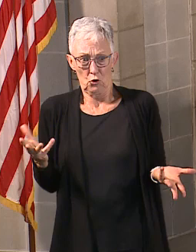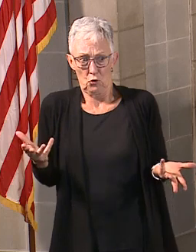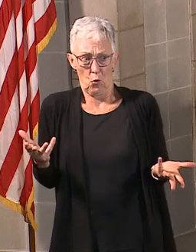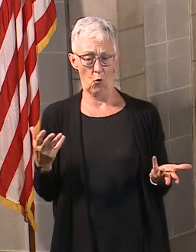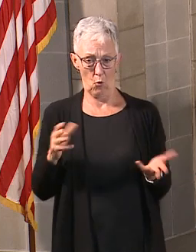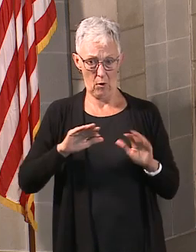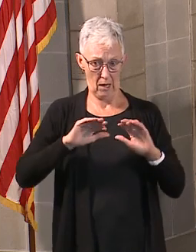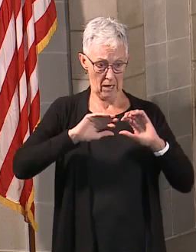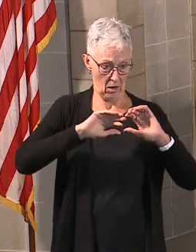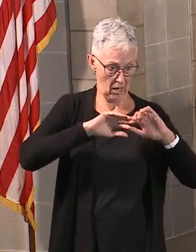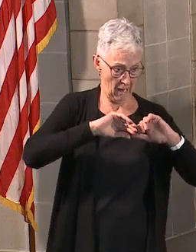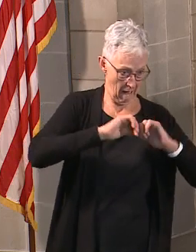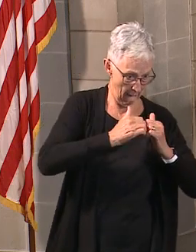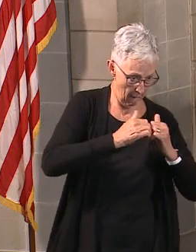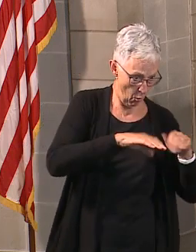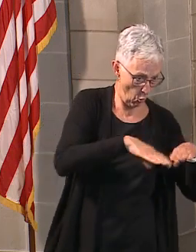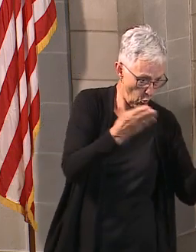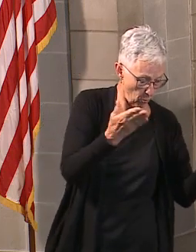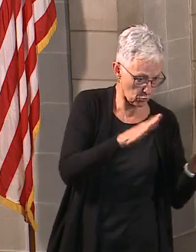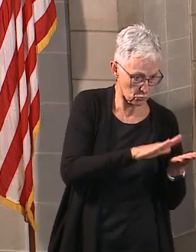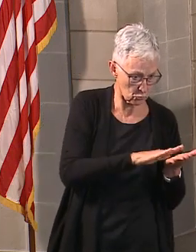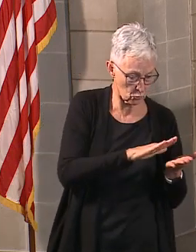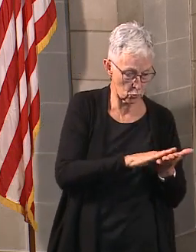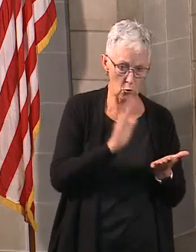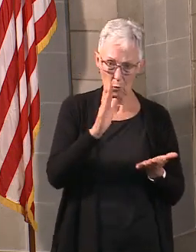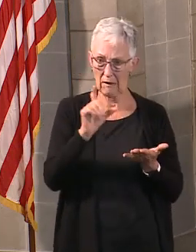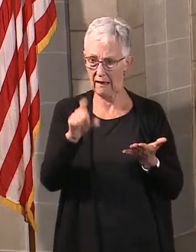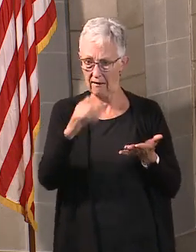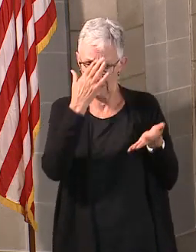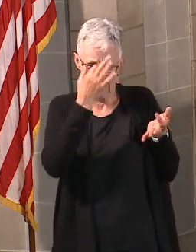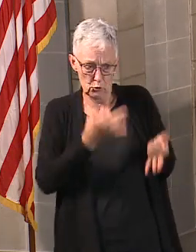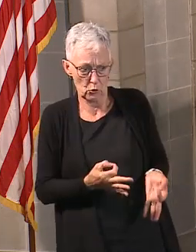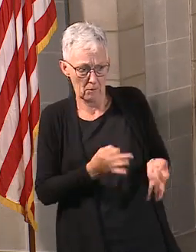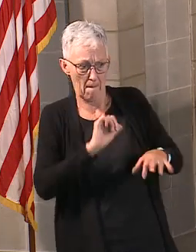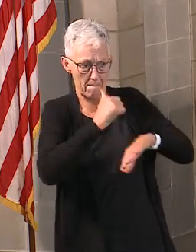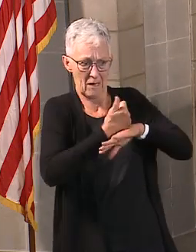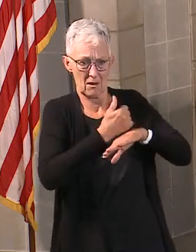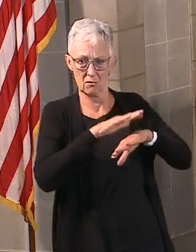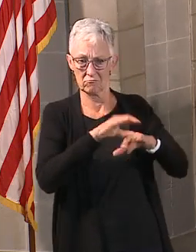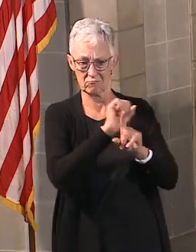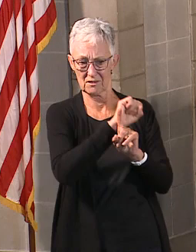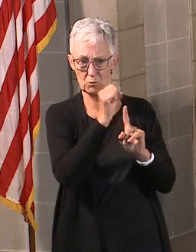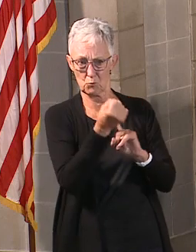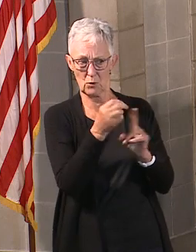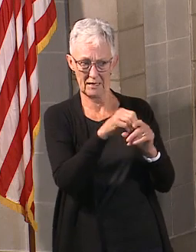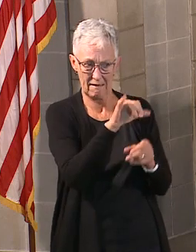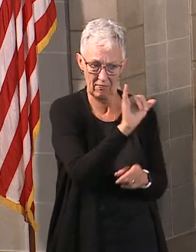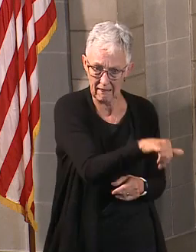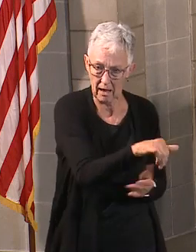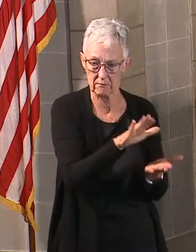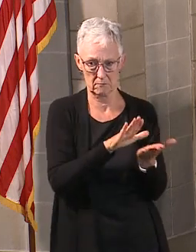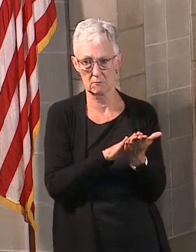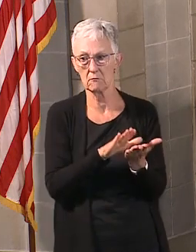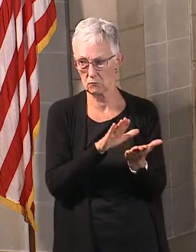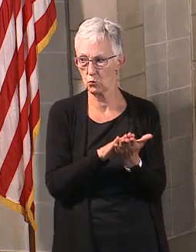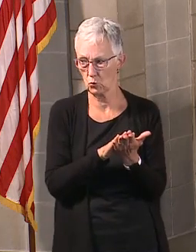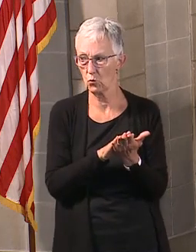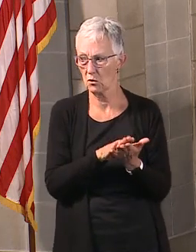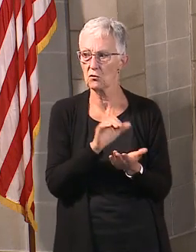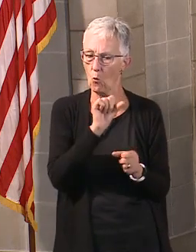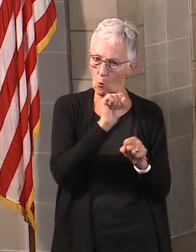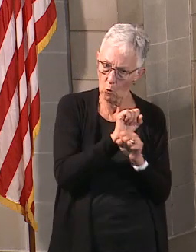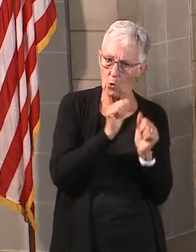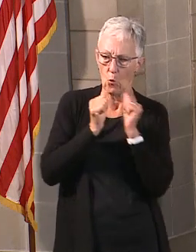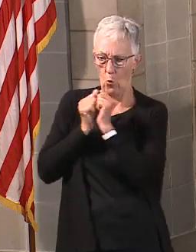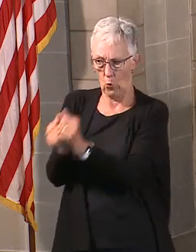decision. And some of these decisions are to be very difficult. And so please work with your schools on this. Again,